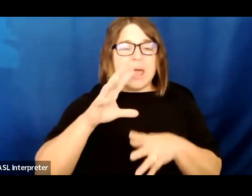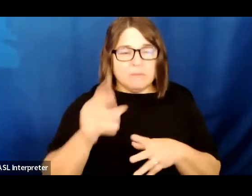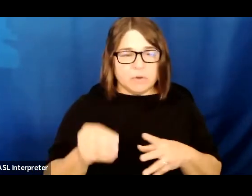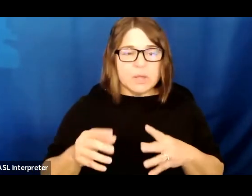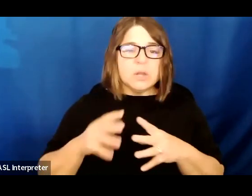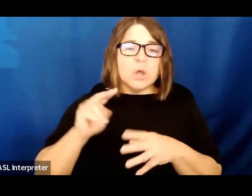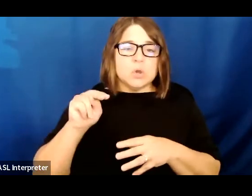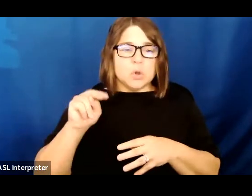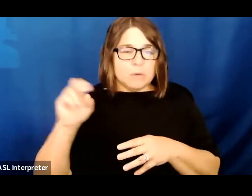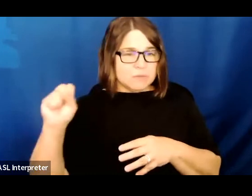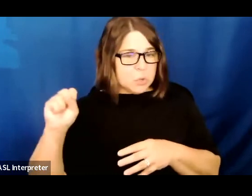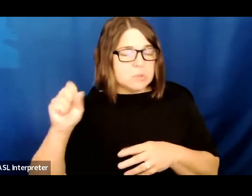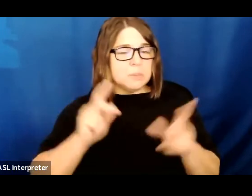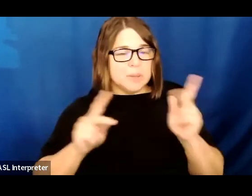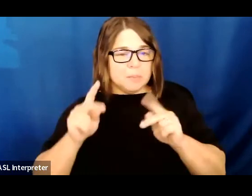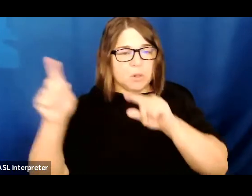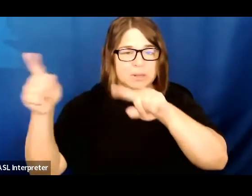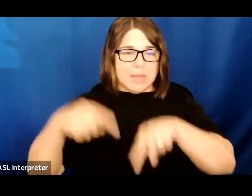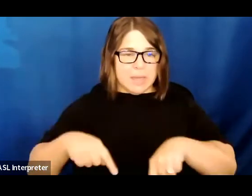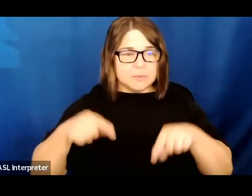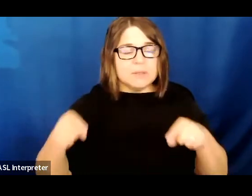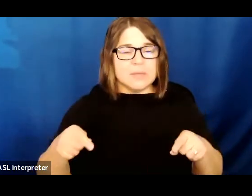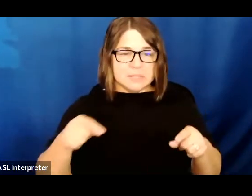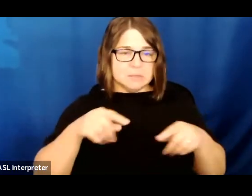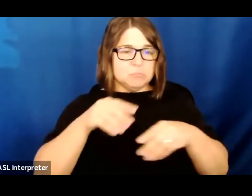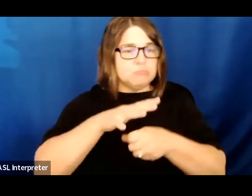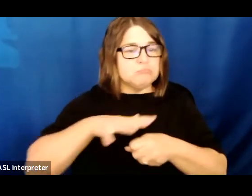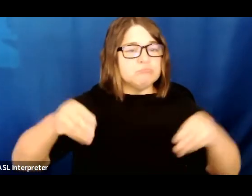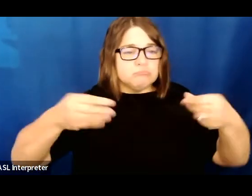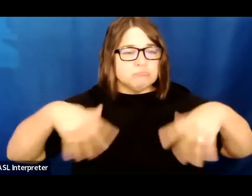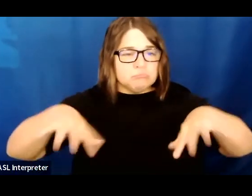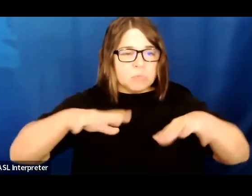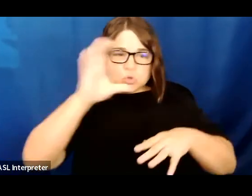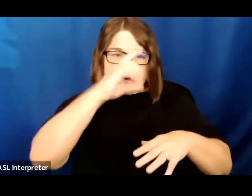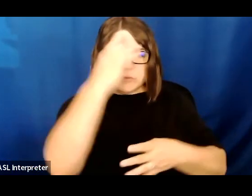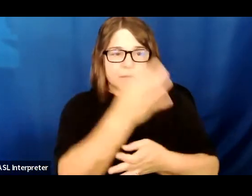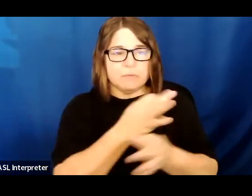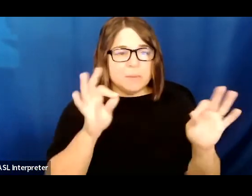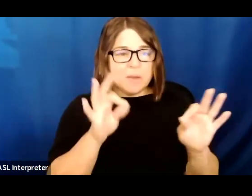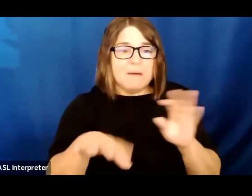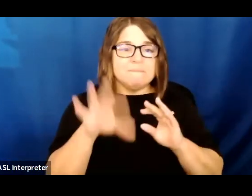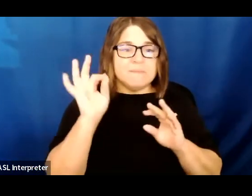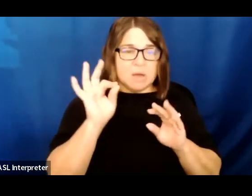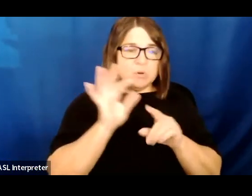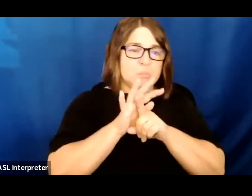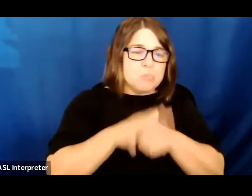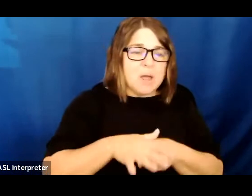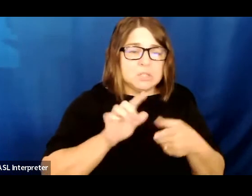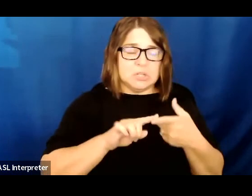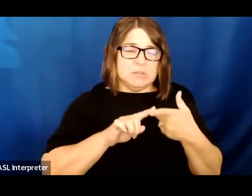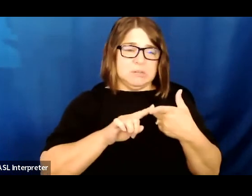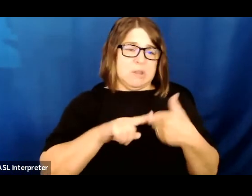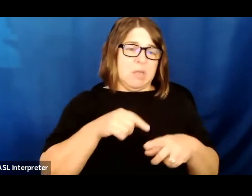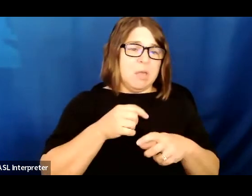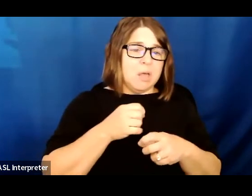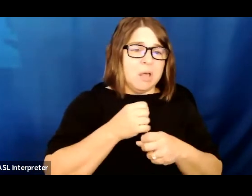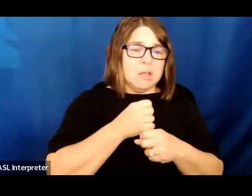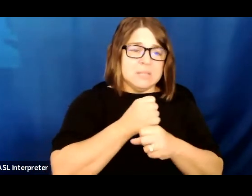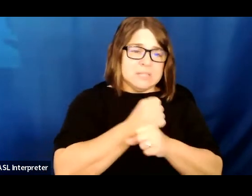who also came to these territories in search of freedom and often found violence, repression, and indentured servitude instead.